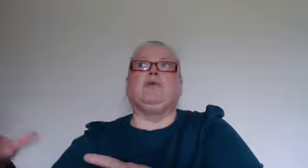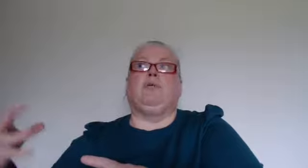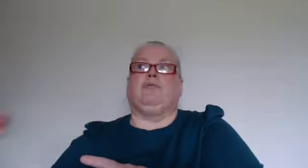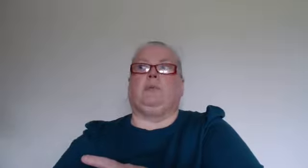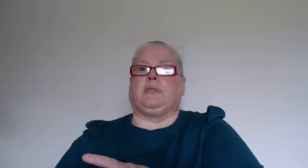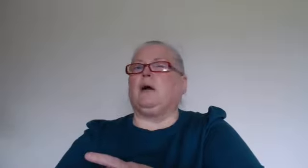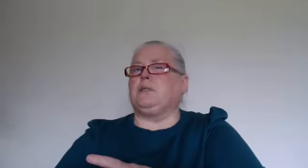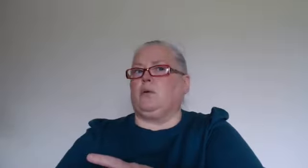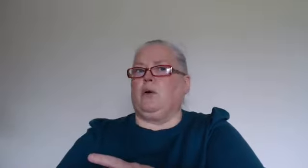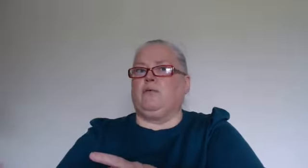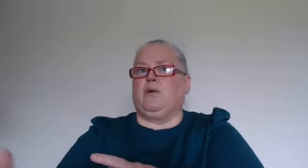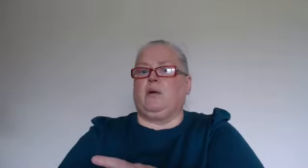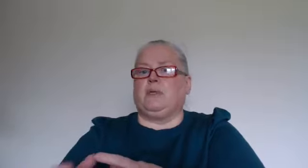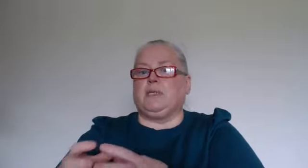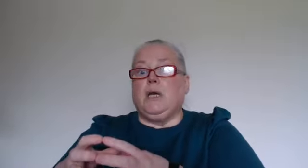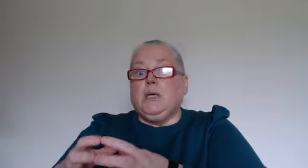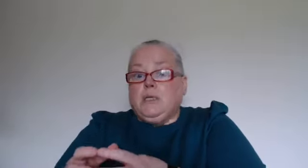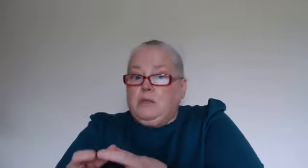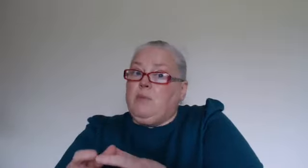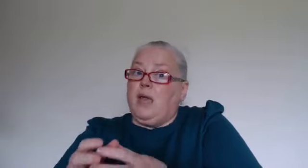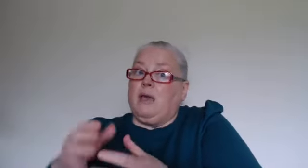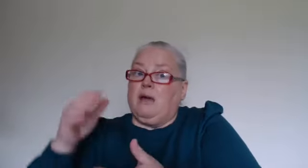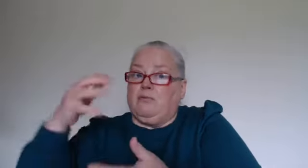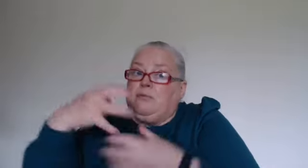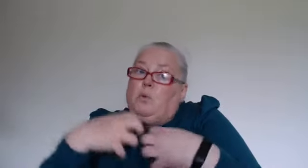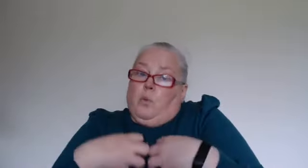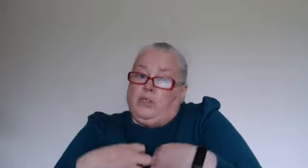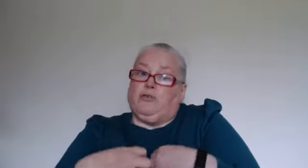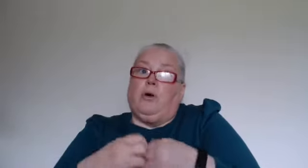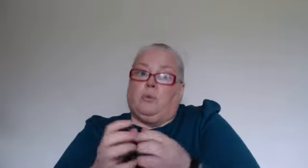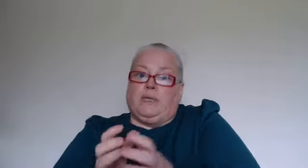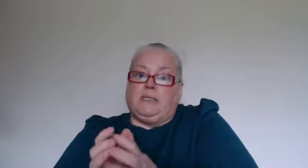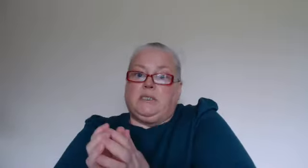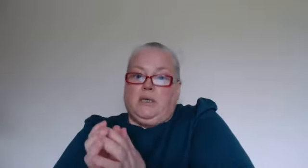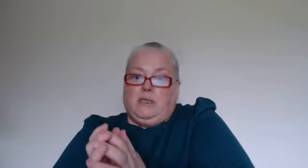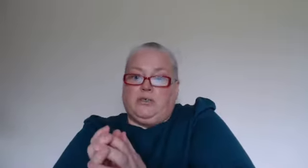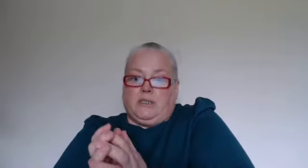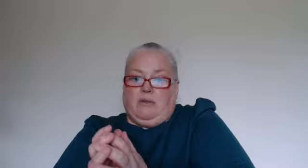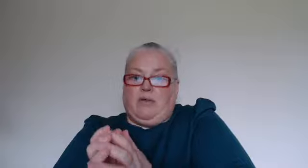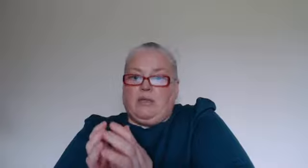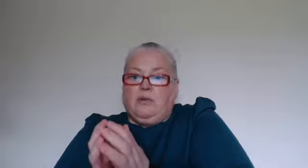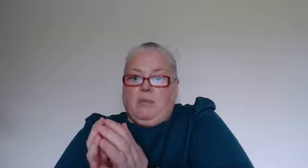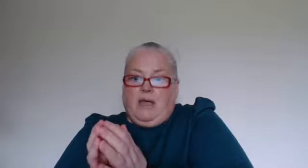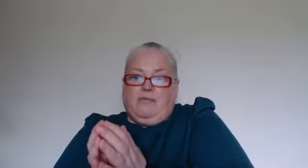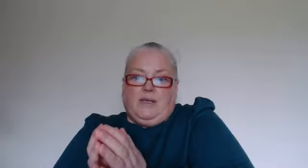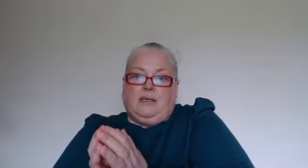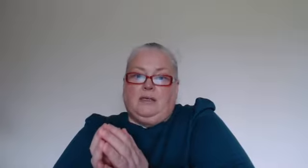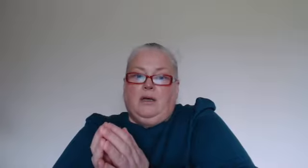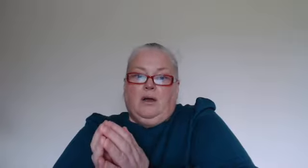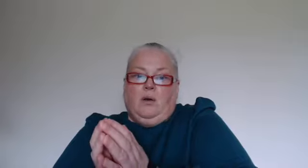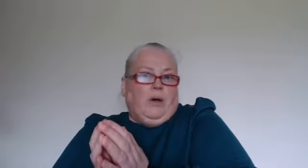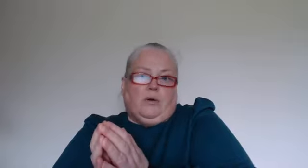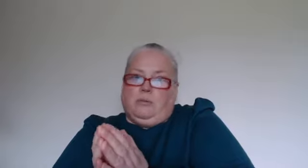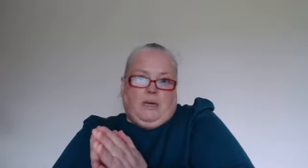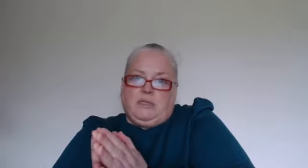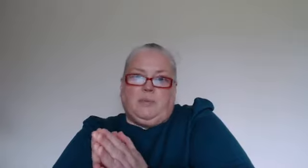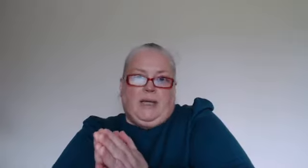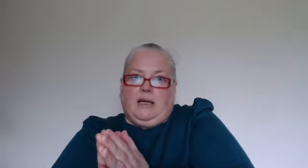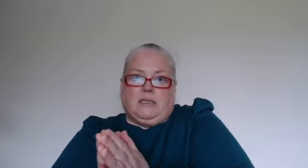come from a toxic work environment you may have withdrawn within in yourself and you may feel oh i couldn't possibly ask